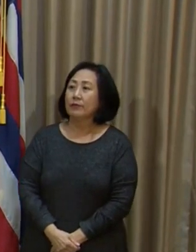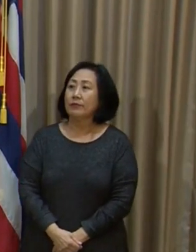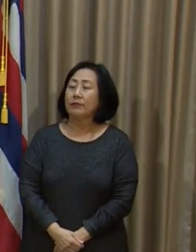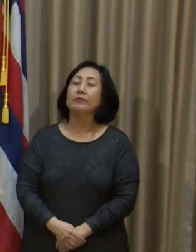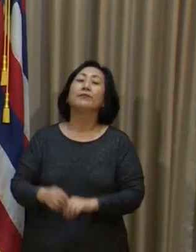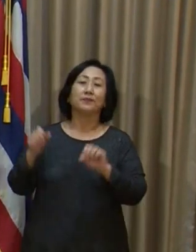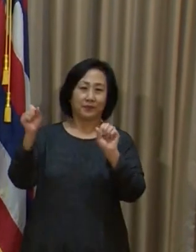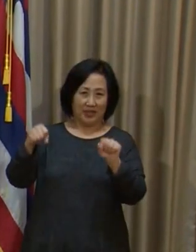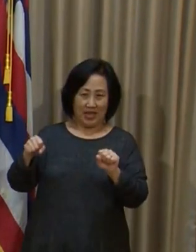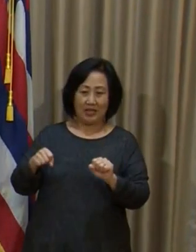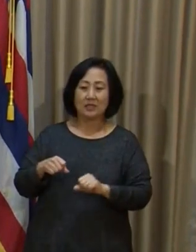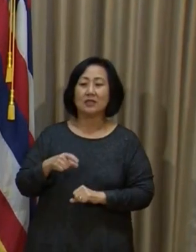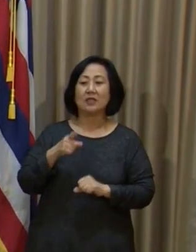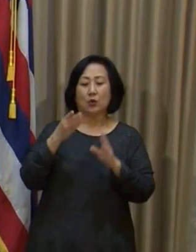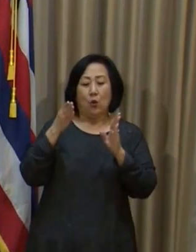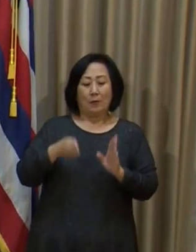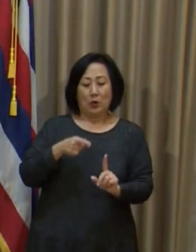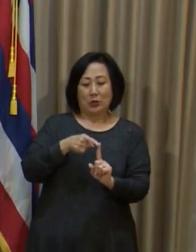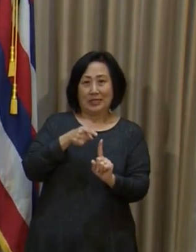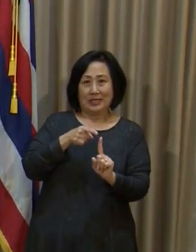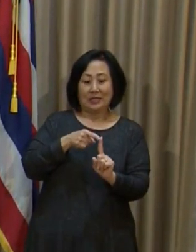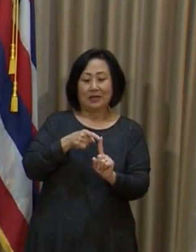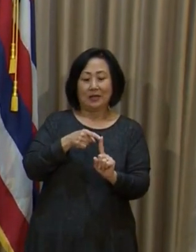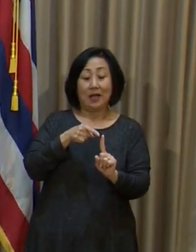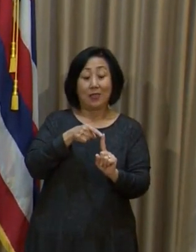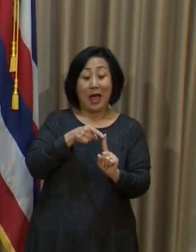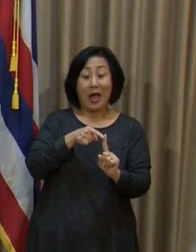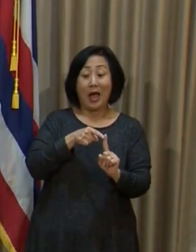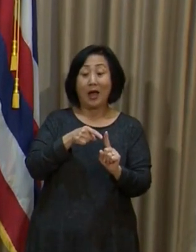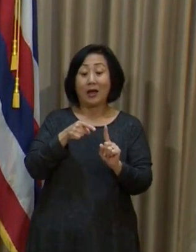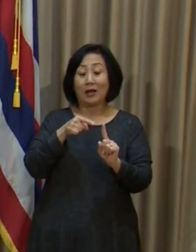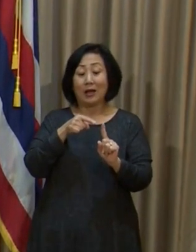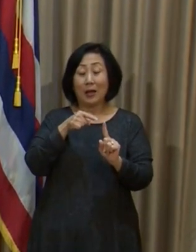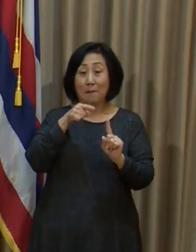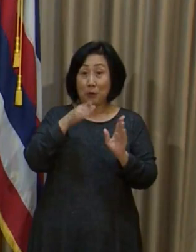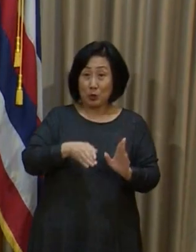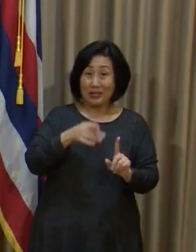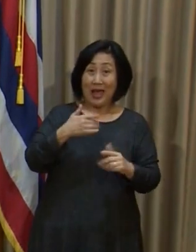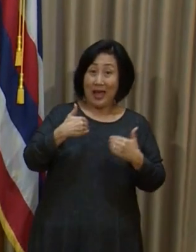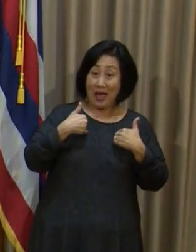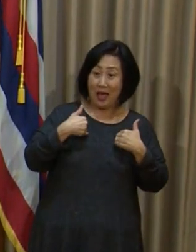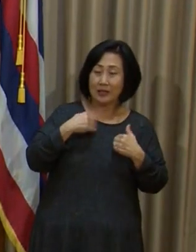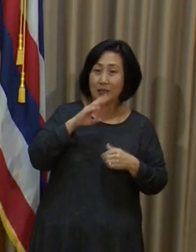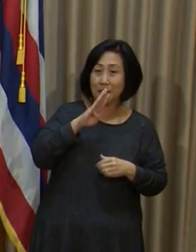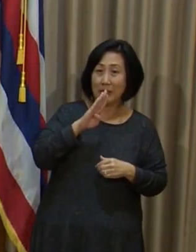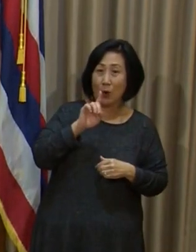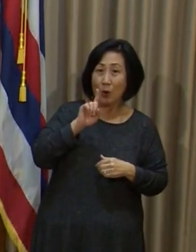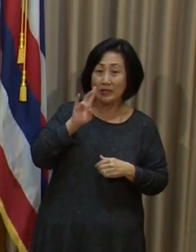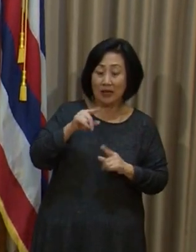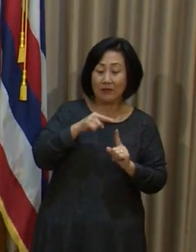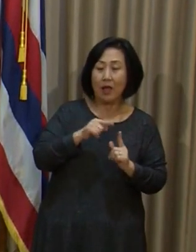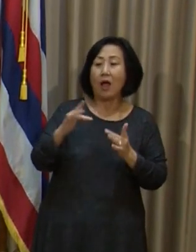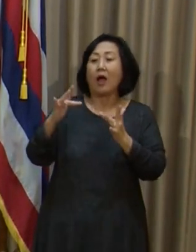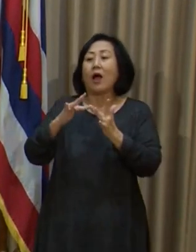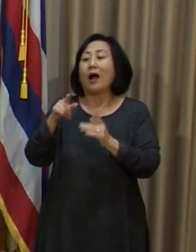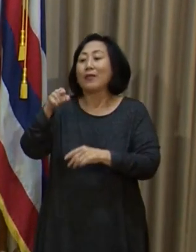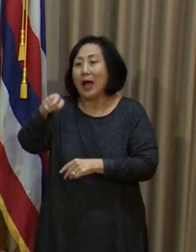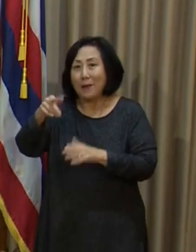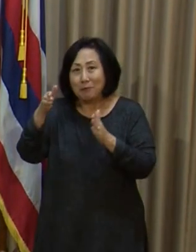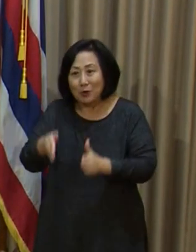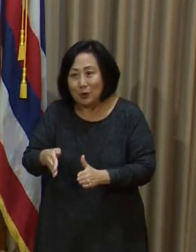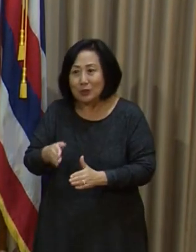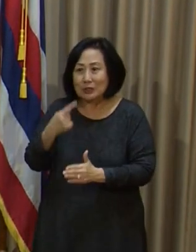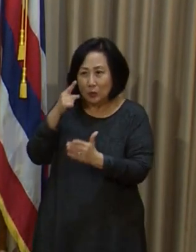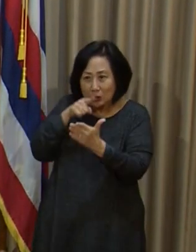Yes, there is one close contact who is actually also a positive case, which is currently being sequenced as well.